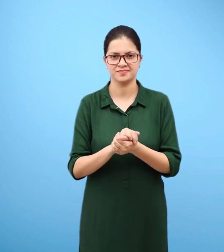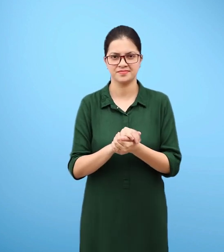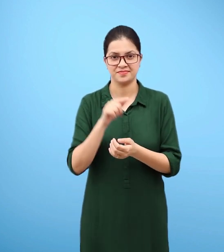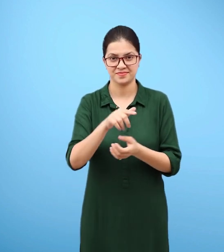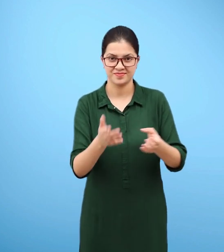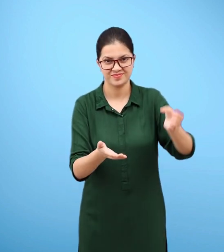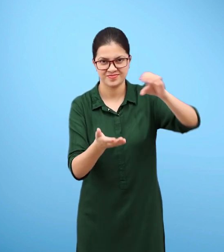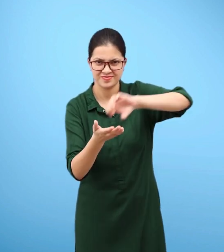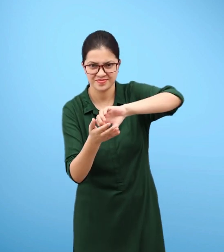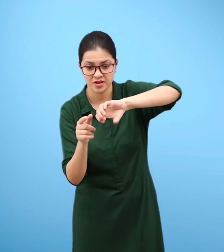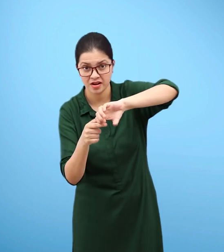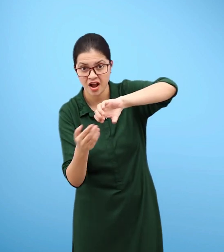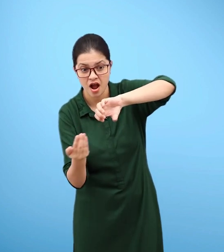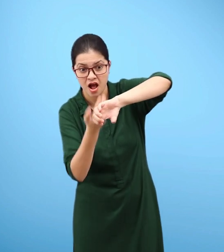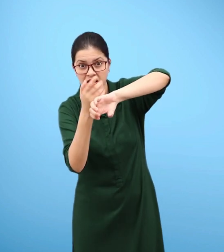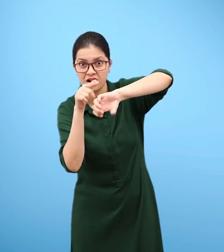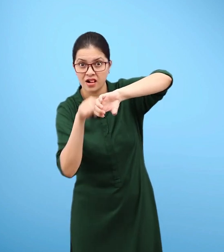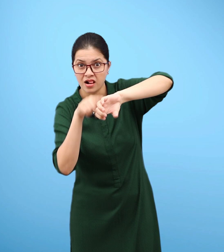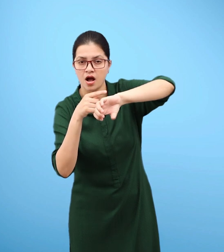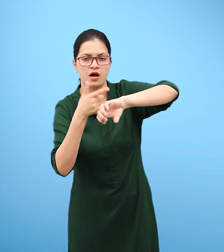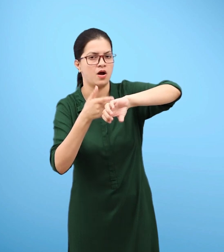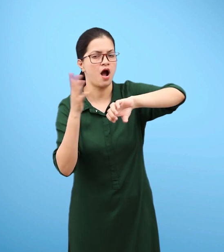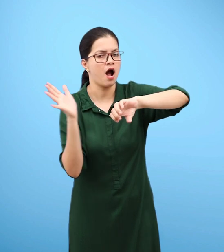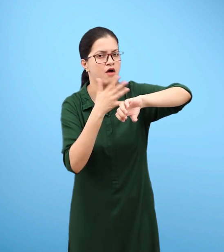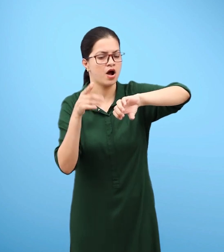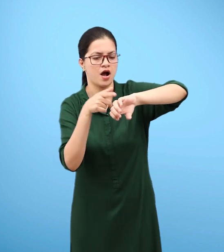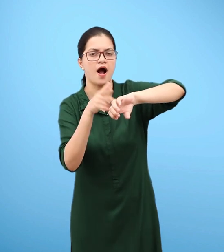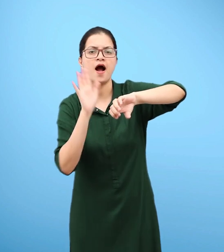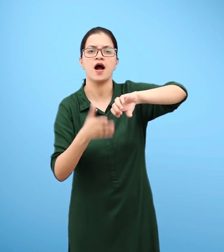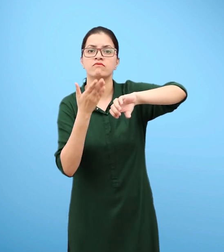That was present in the bottle. The bottle was not empty at all.